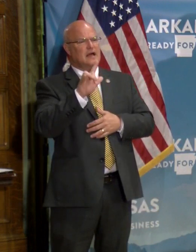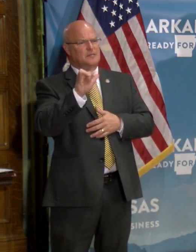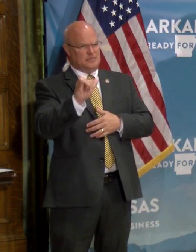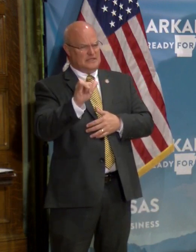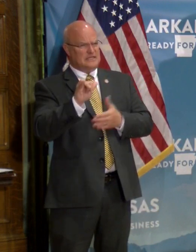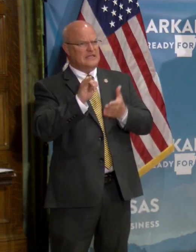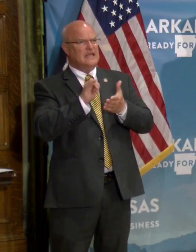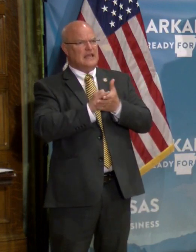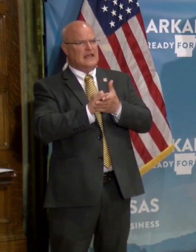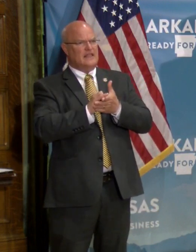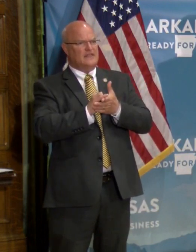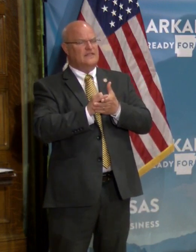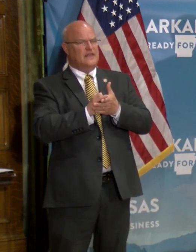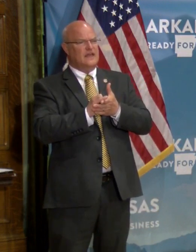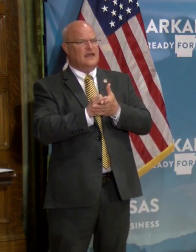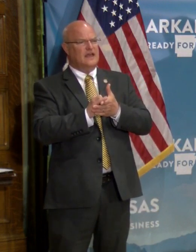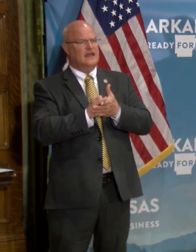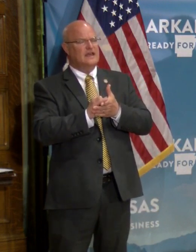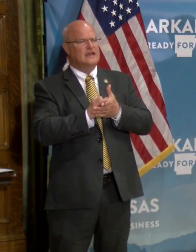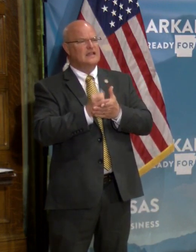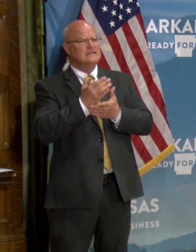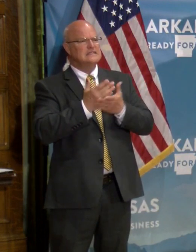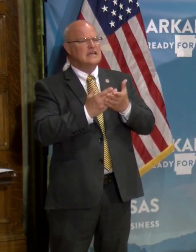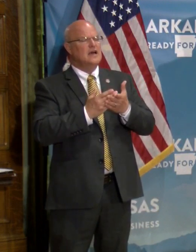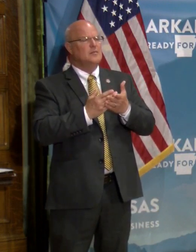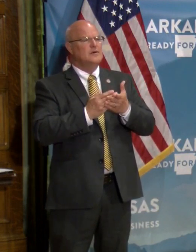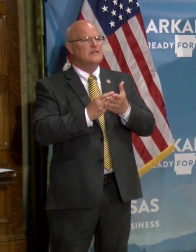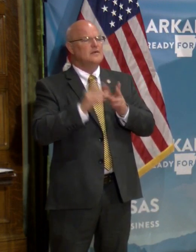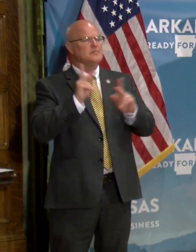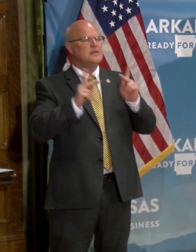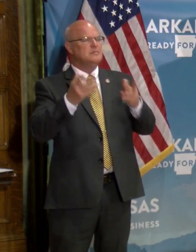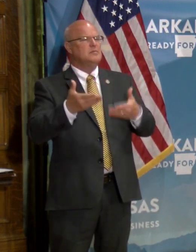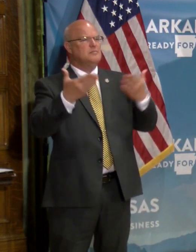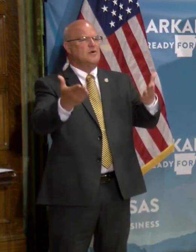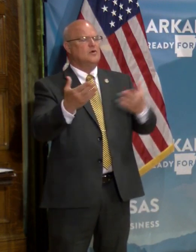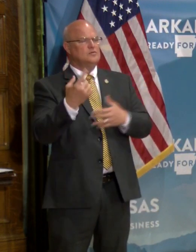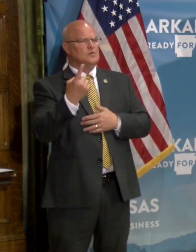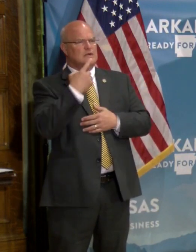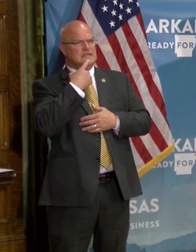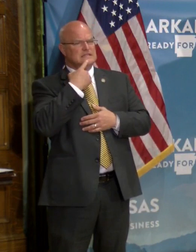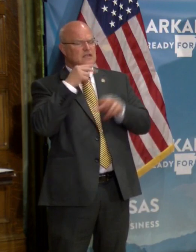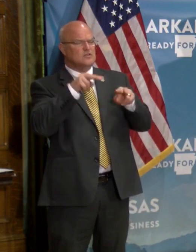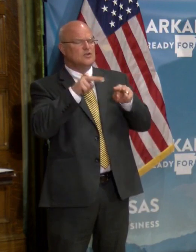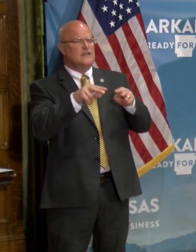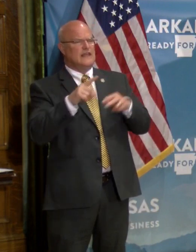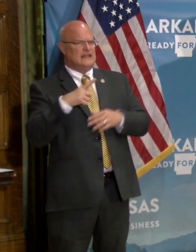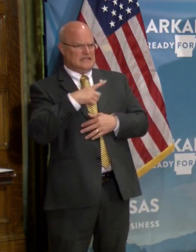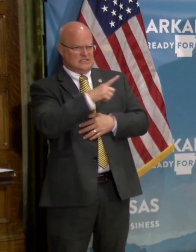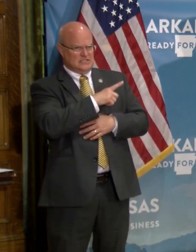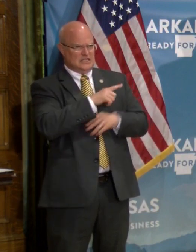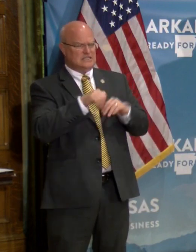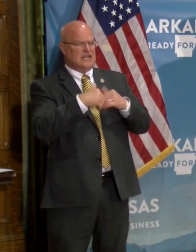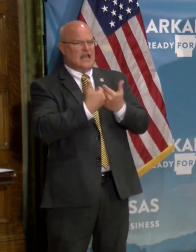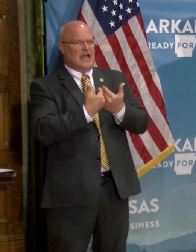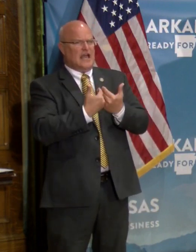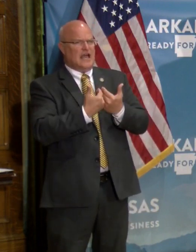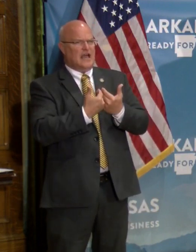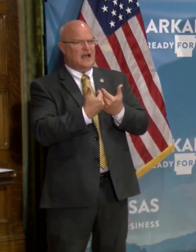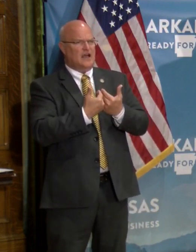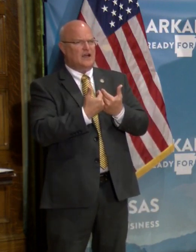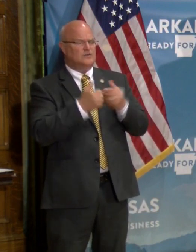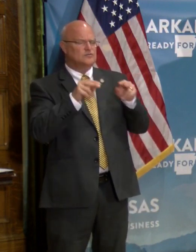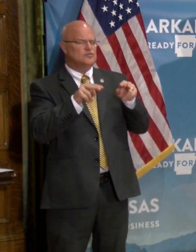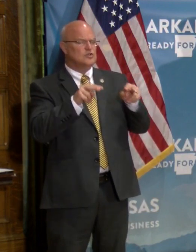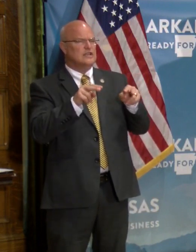that, uh, Senate Republicans have, uh, have, have proposed. Want to see if had a chance to look at that legislation and kind of work. If you're